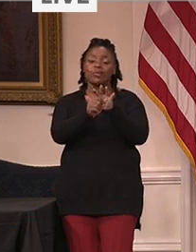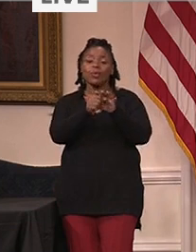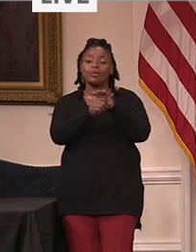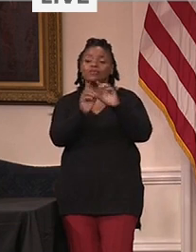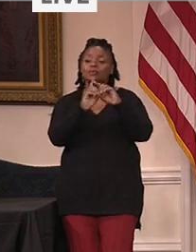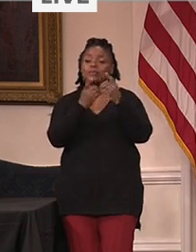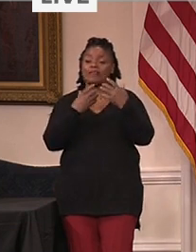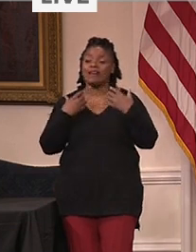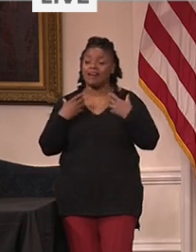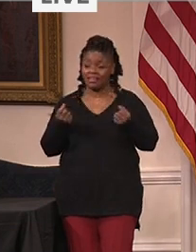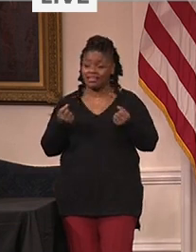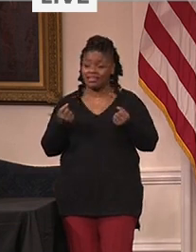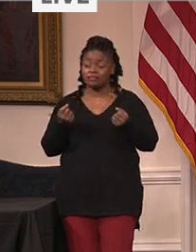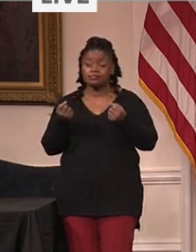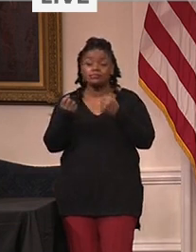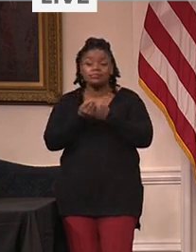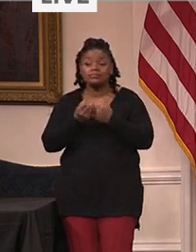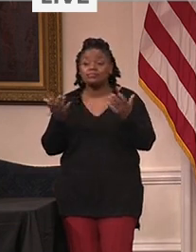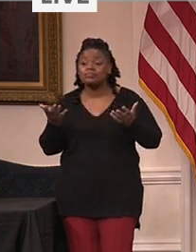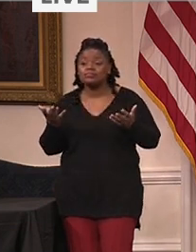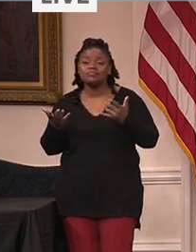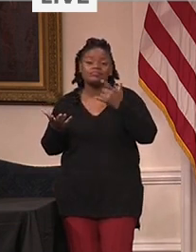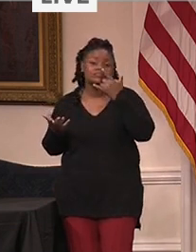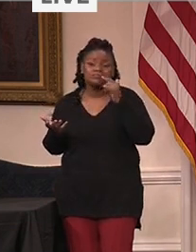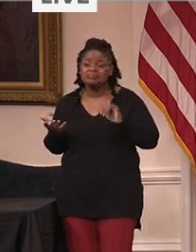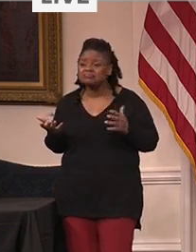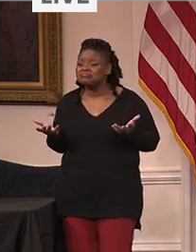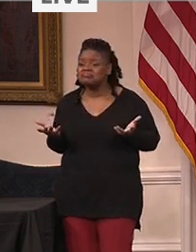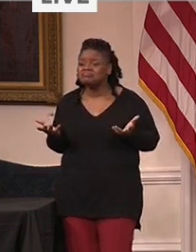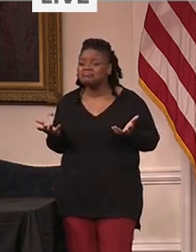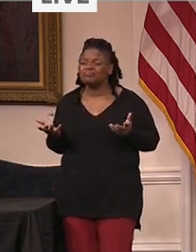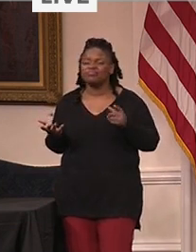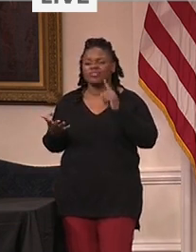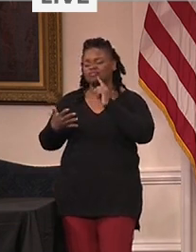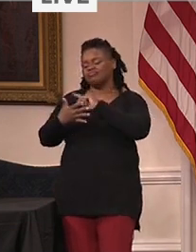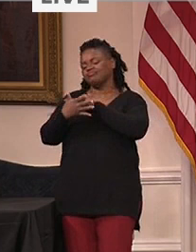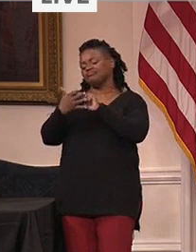support teams with the mission of accelerating vaccination efforts.